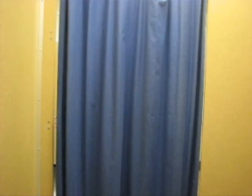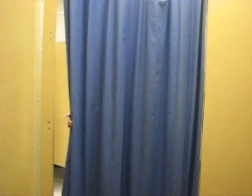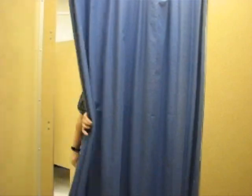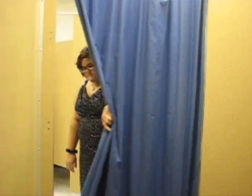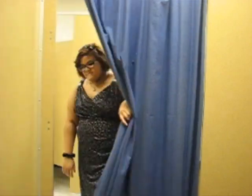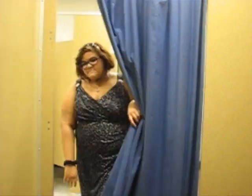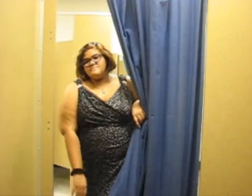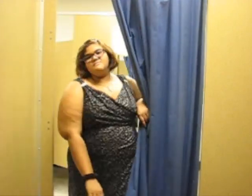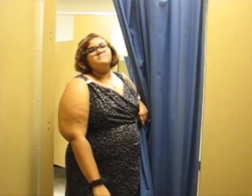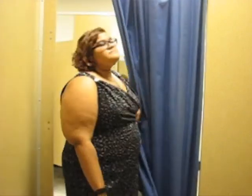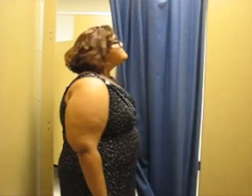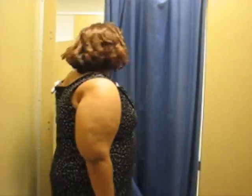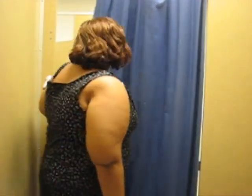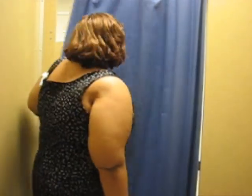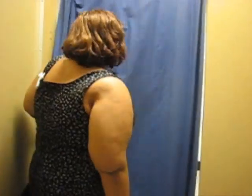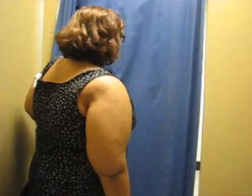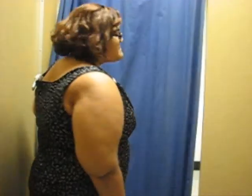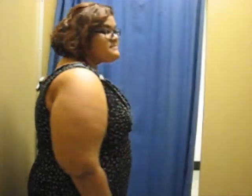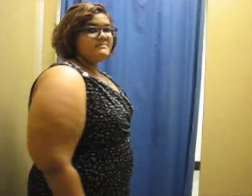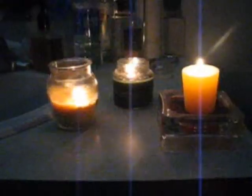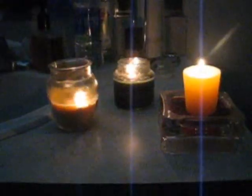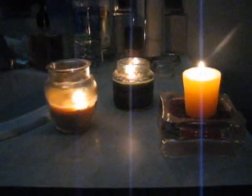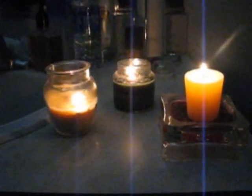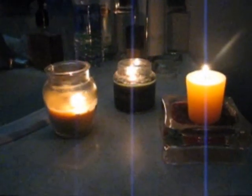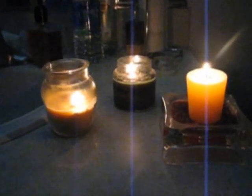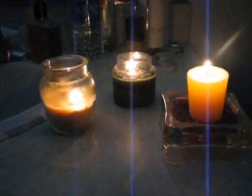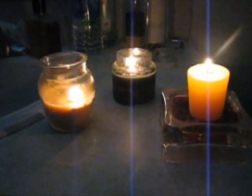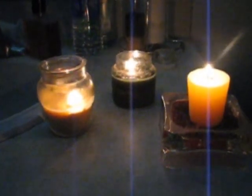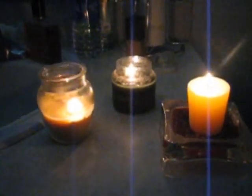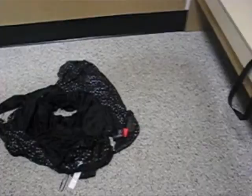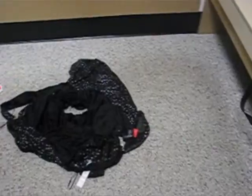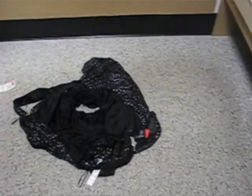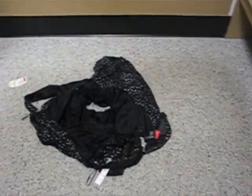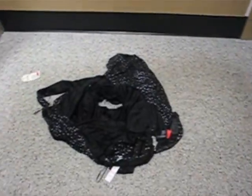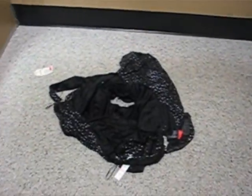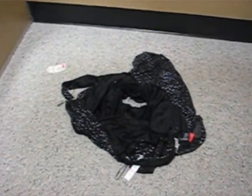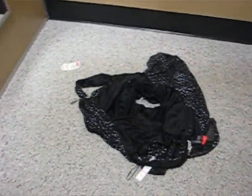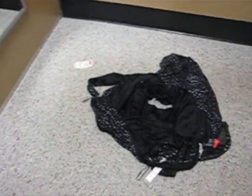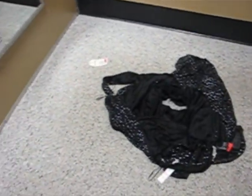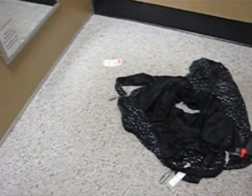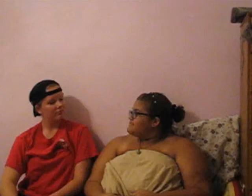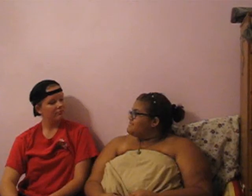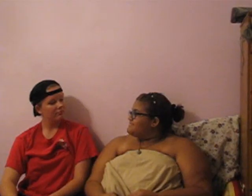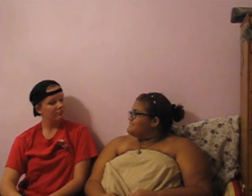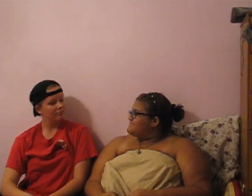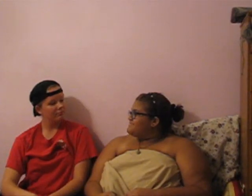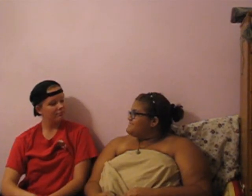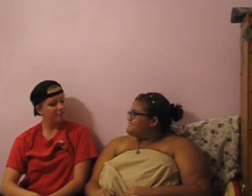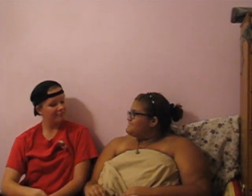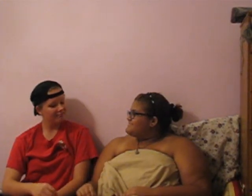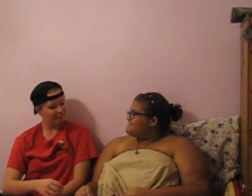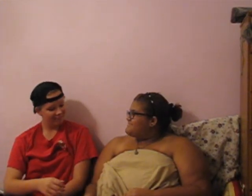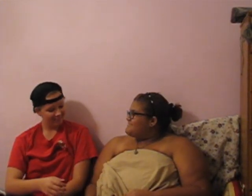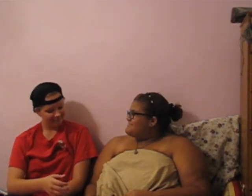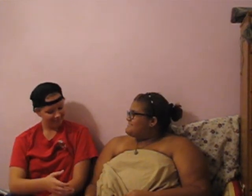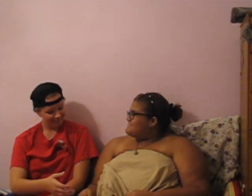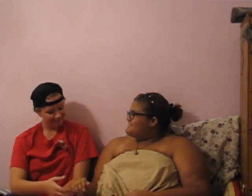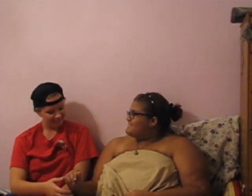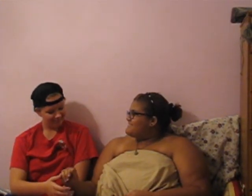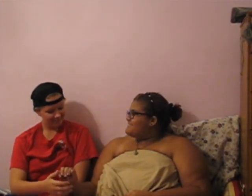Step in and you can lock the door The candles are lit and the clothes on the floor You could take a chance On finding